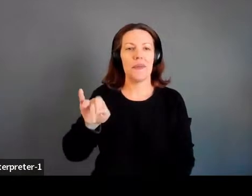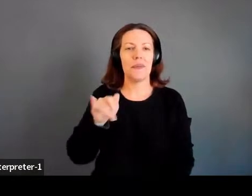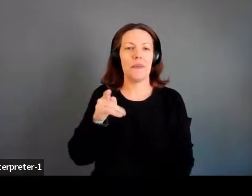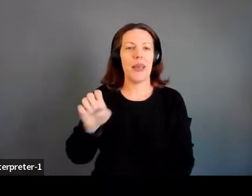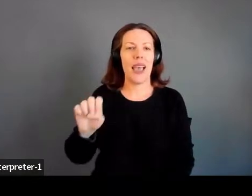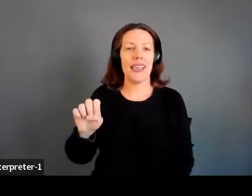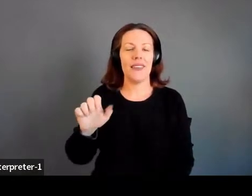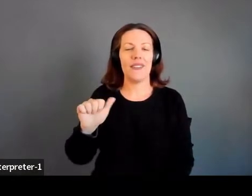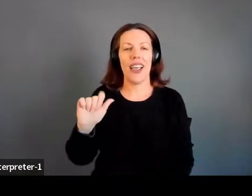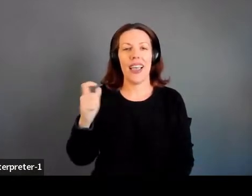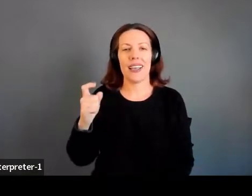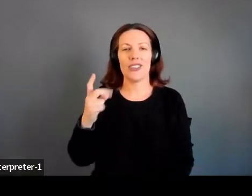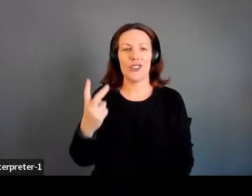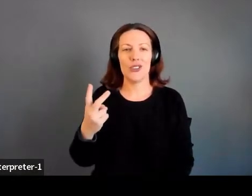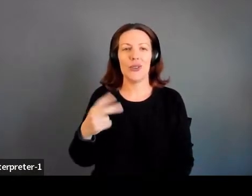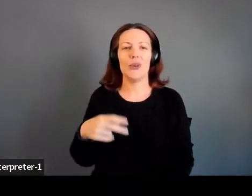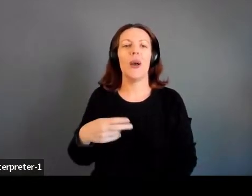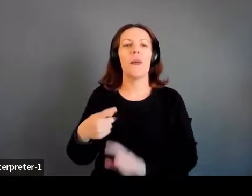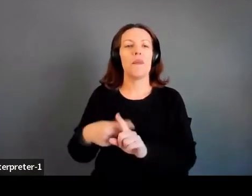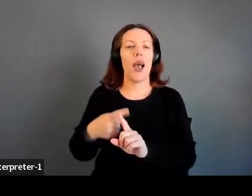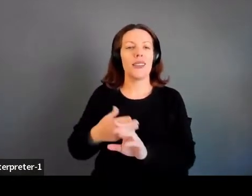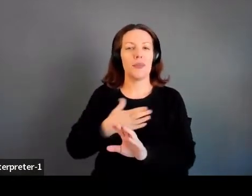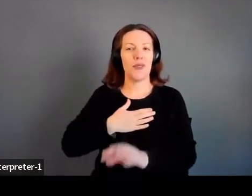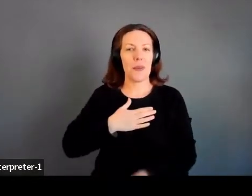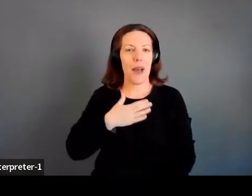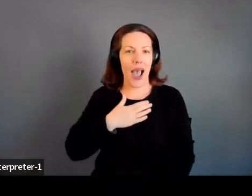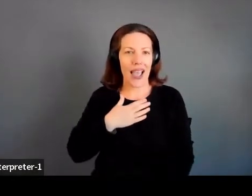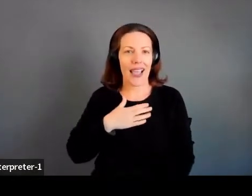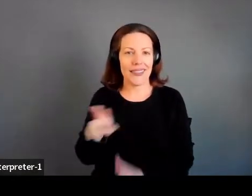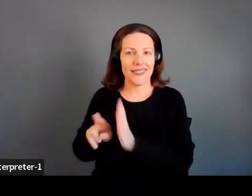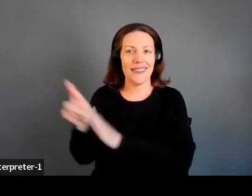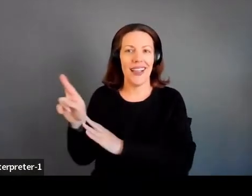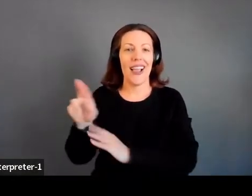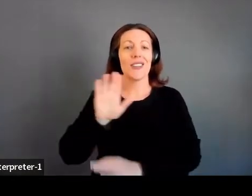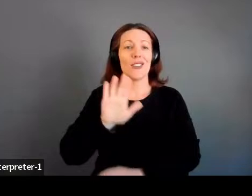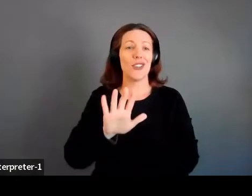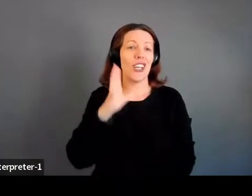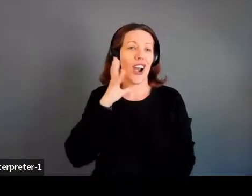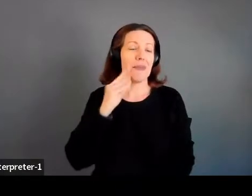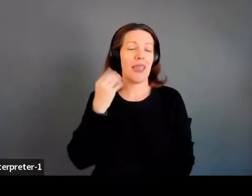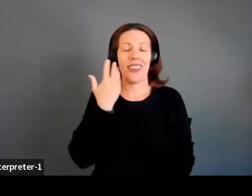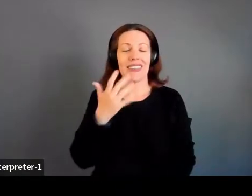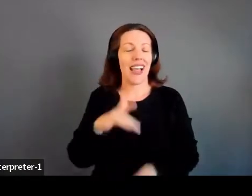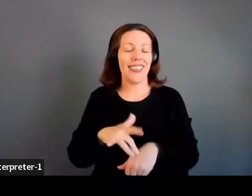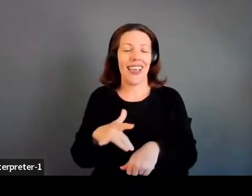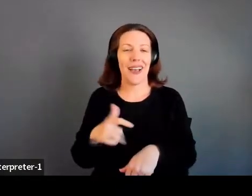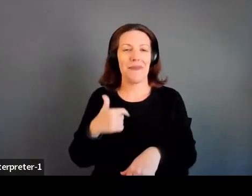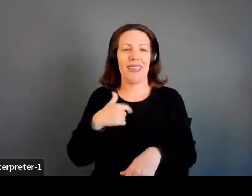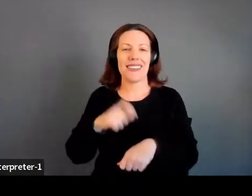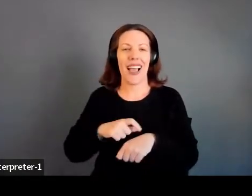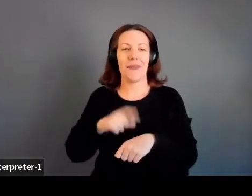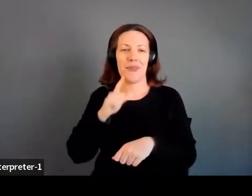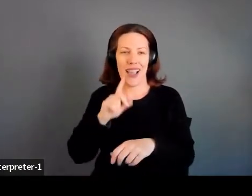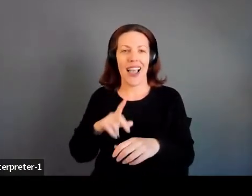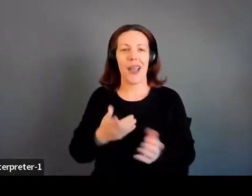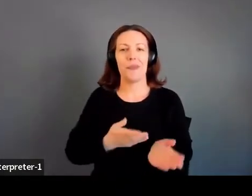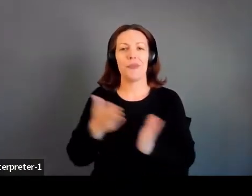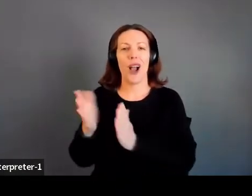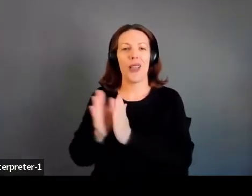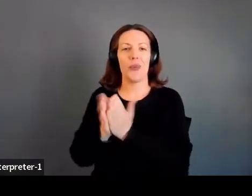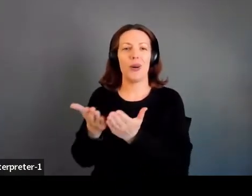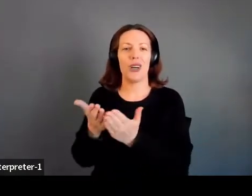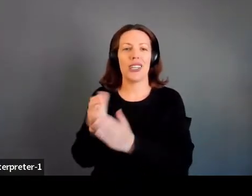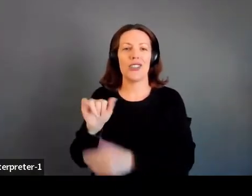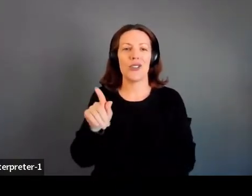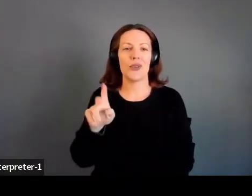months before my space flight. So I, she, she had been there done that by the time that I was able to take the book to space, but,